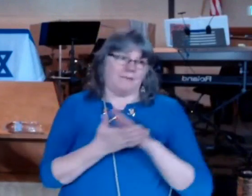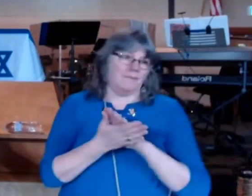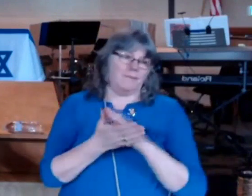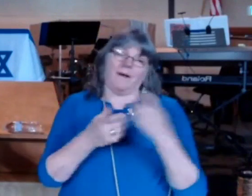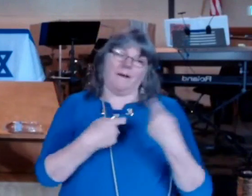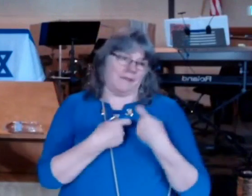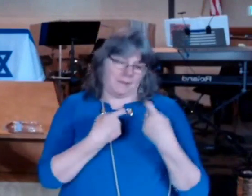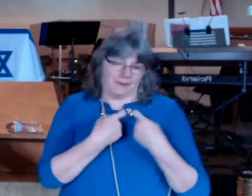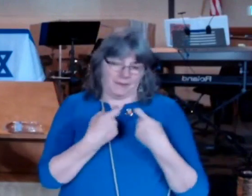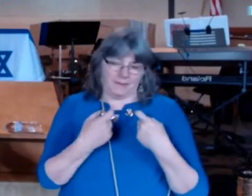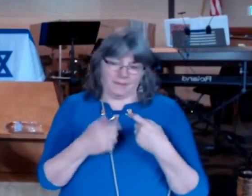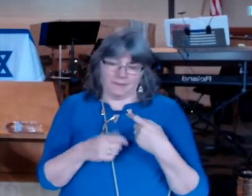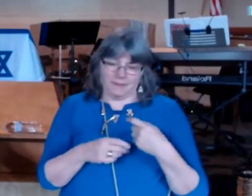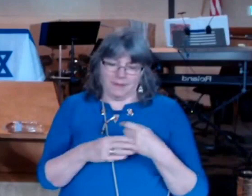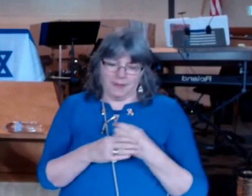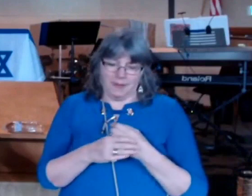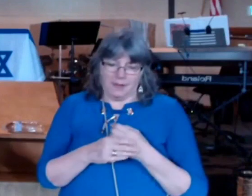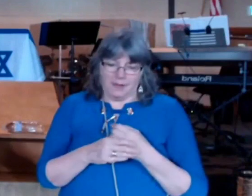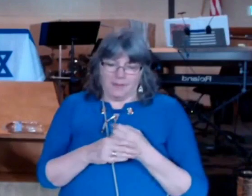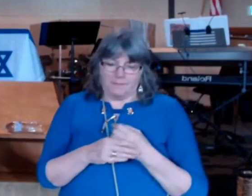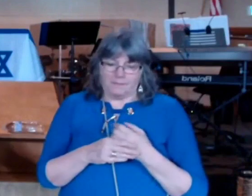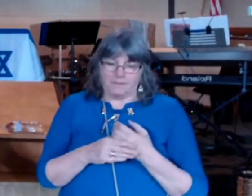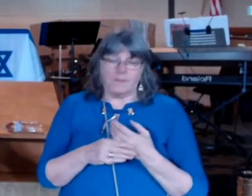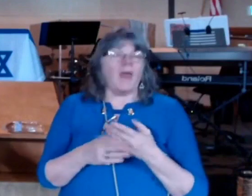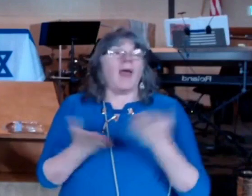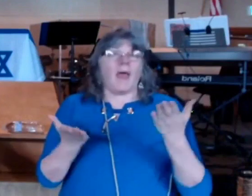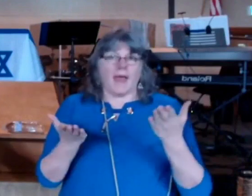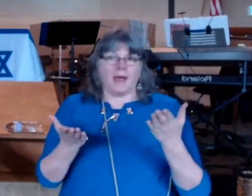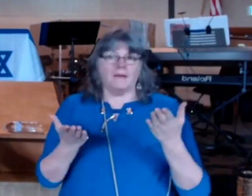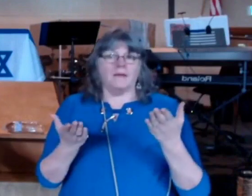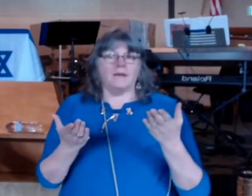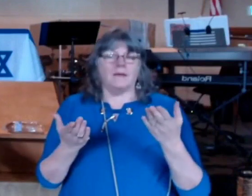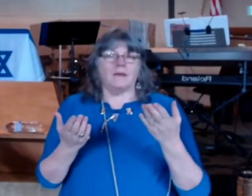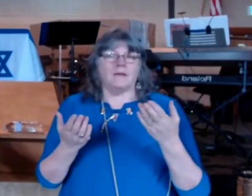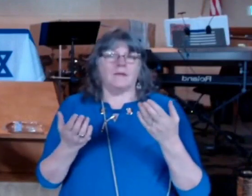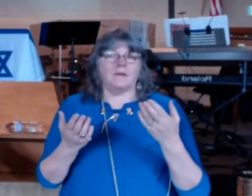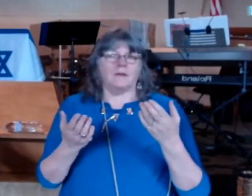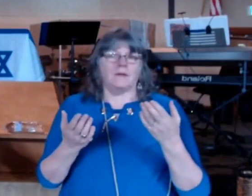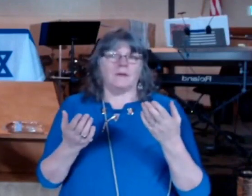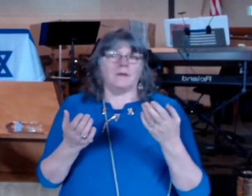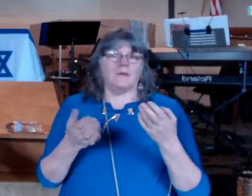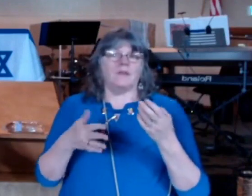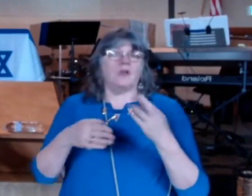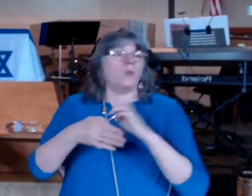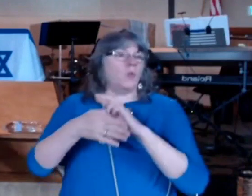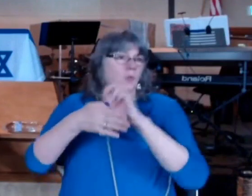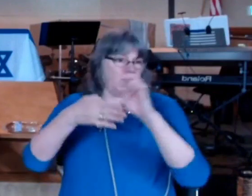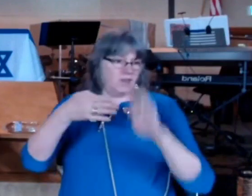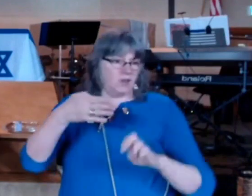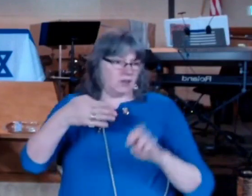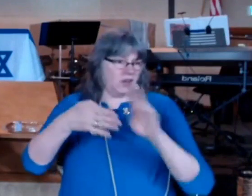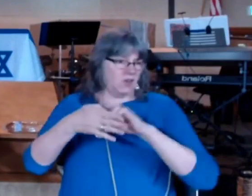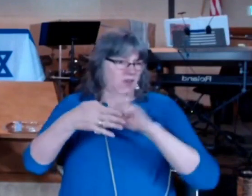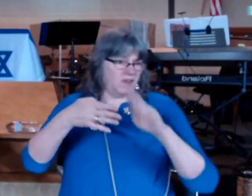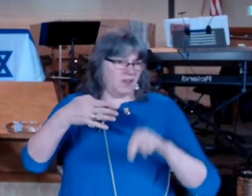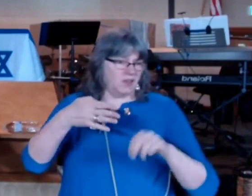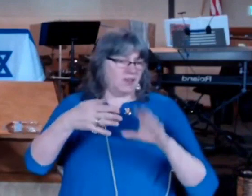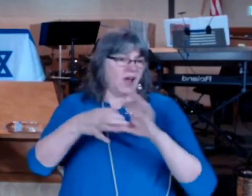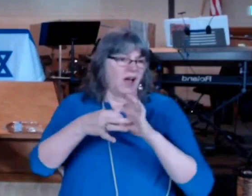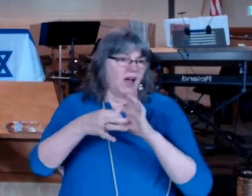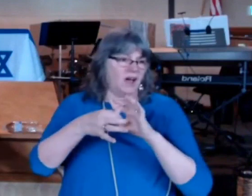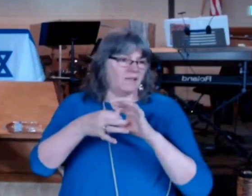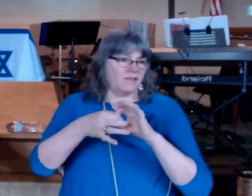for them can bring food can bring more than money I think